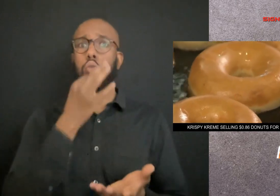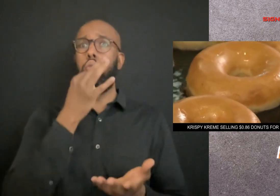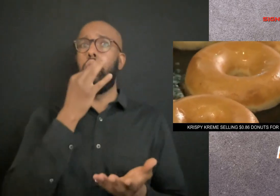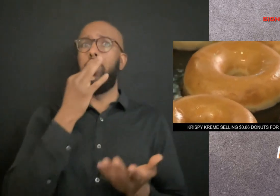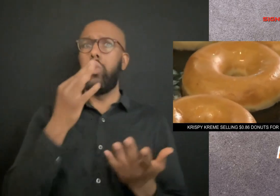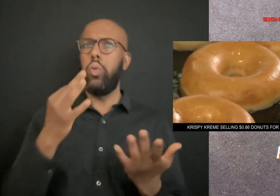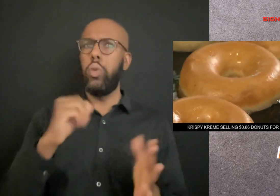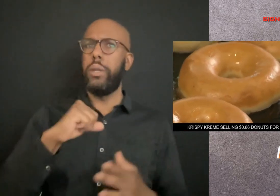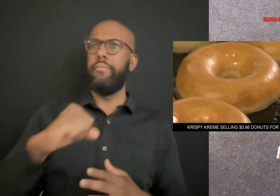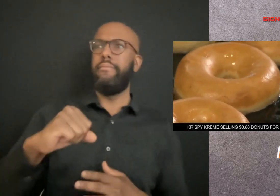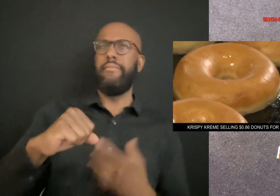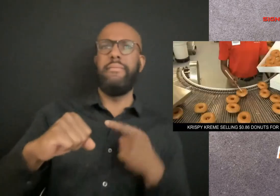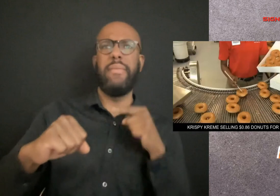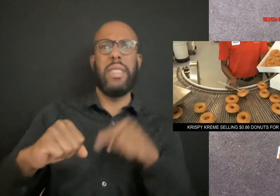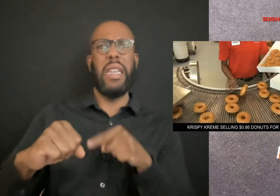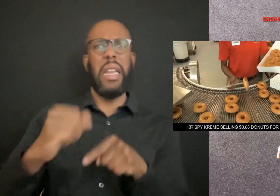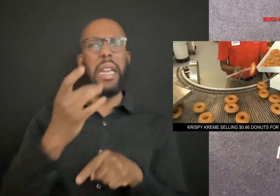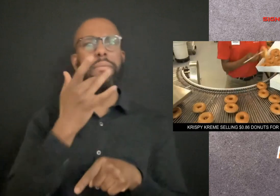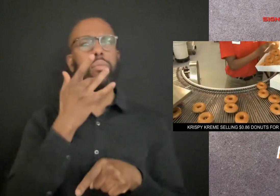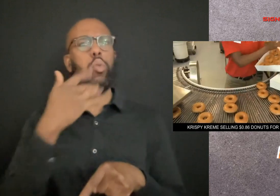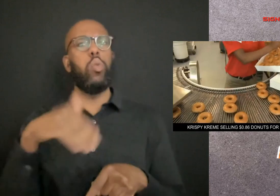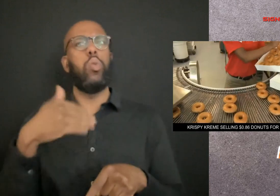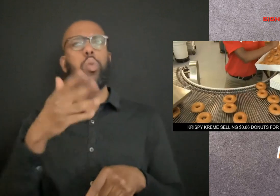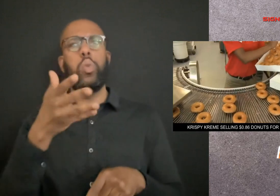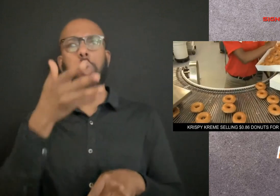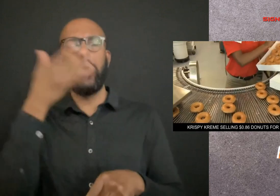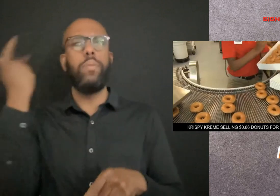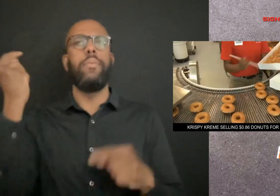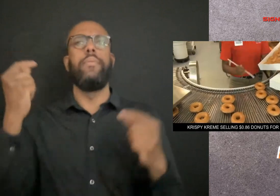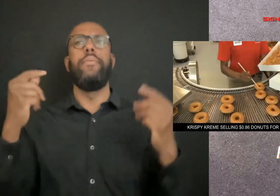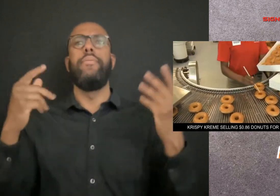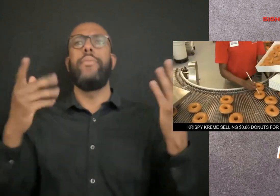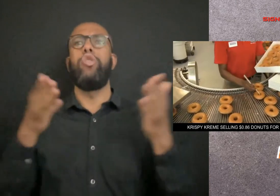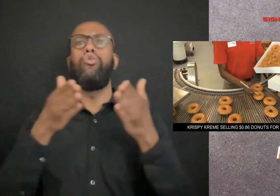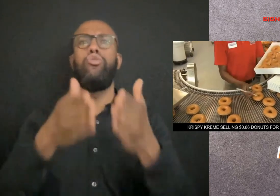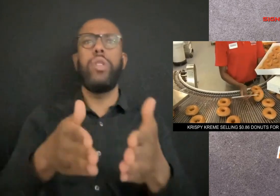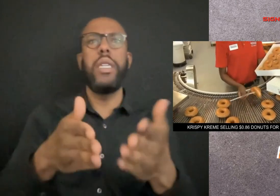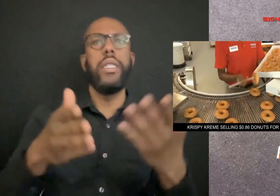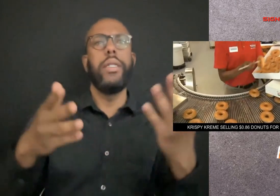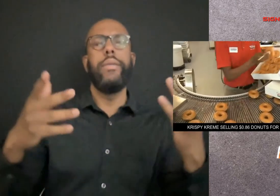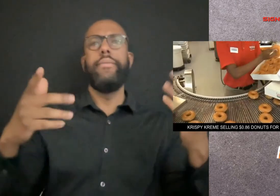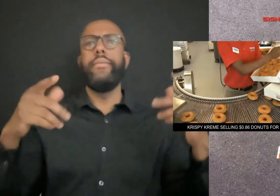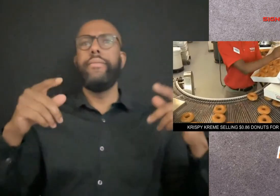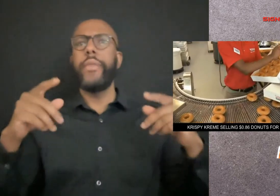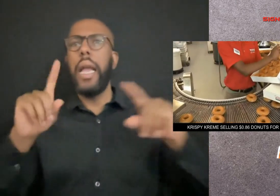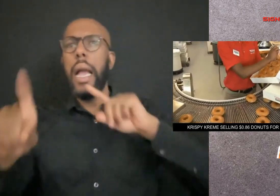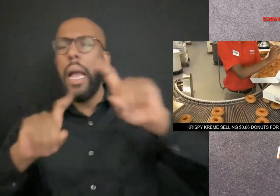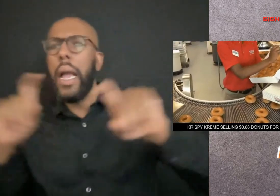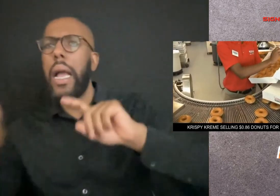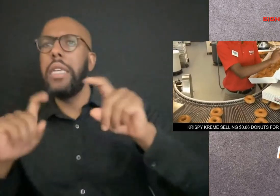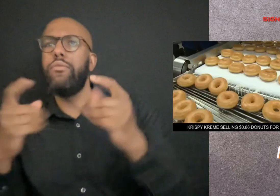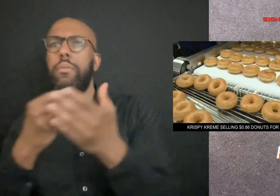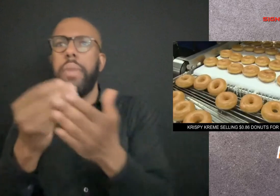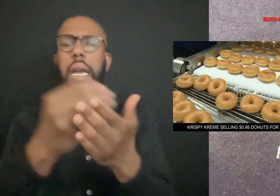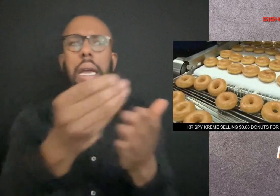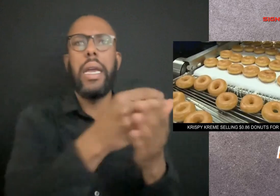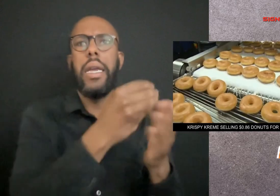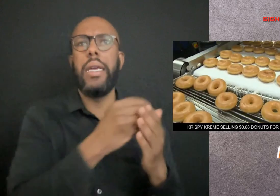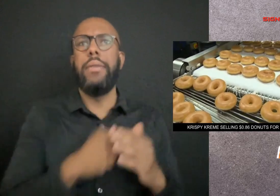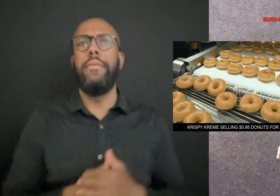Pretty soon, the irresistible doughnut scent wafting into the streets had passers-by asking if they